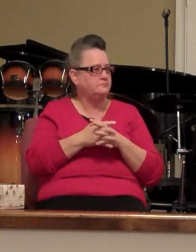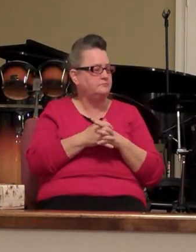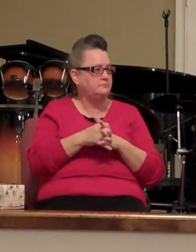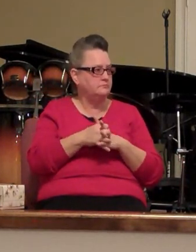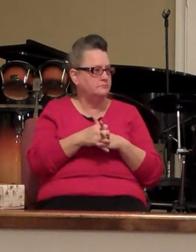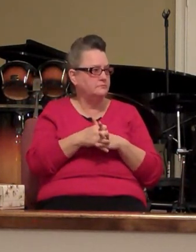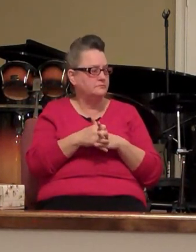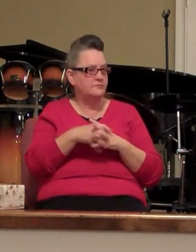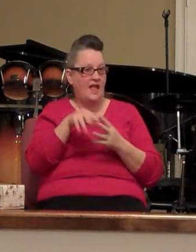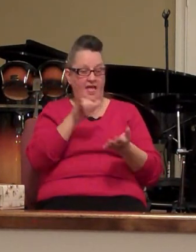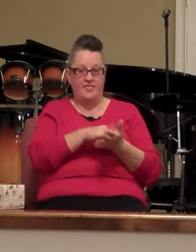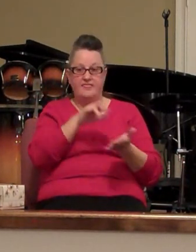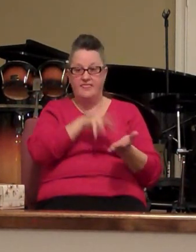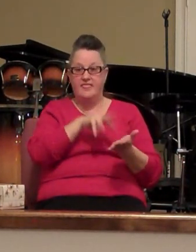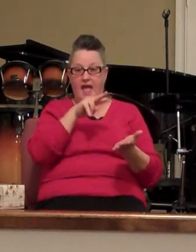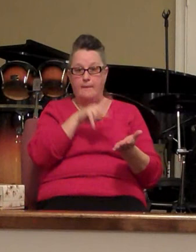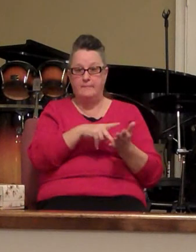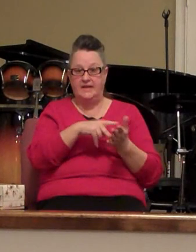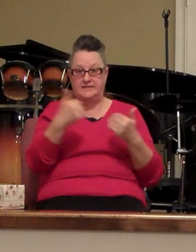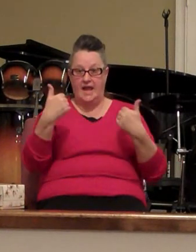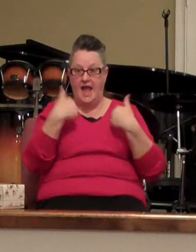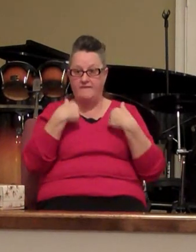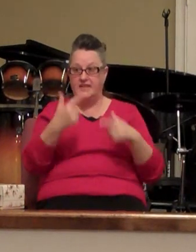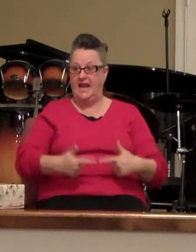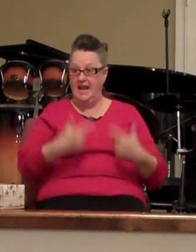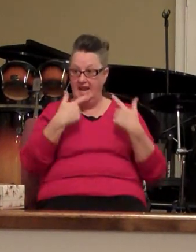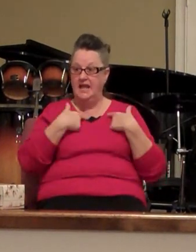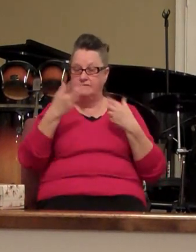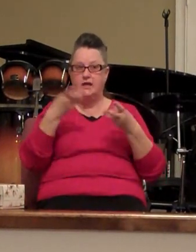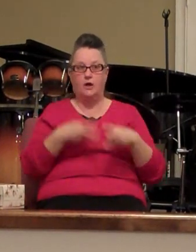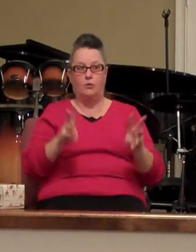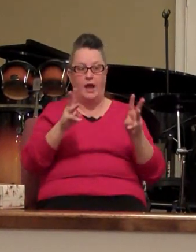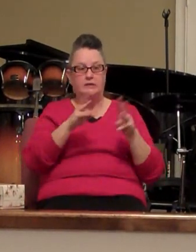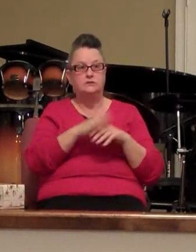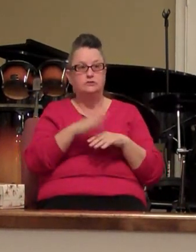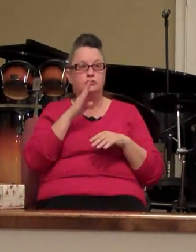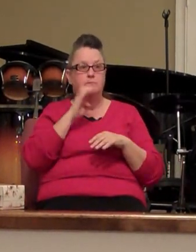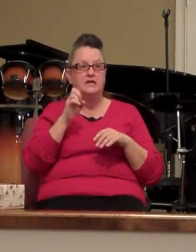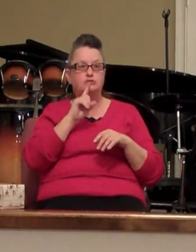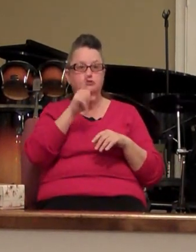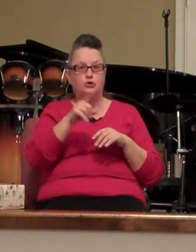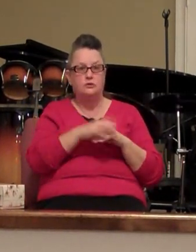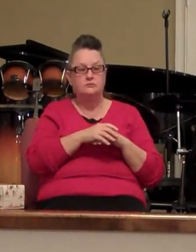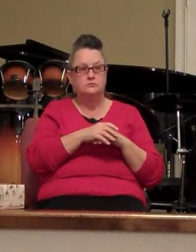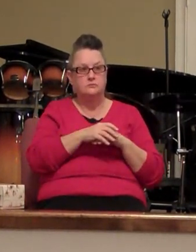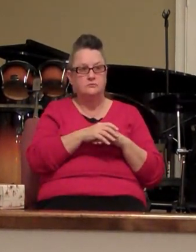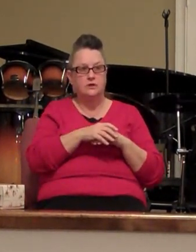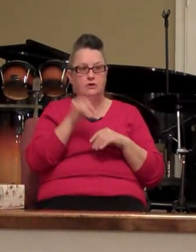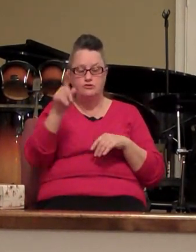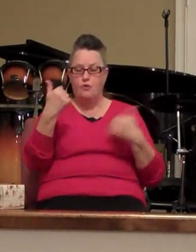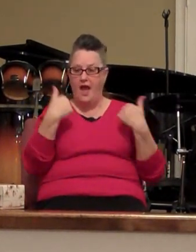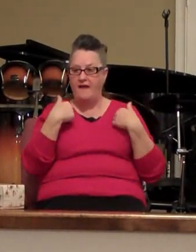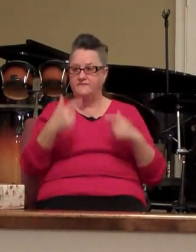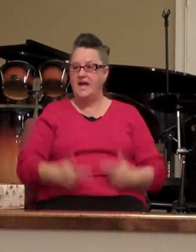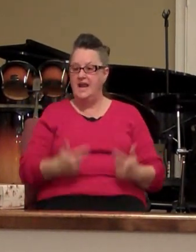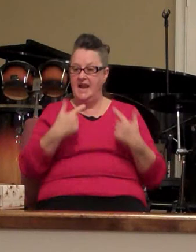that means I have to live in such a way as to be sure you have to live in such a way